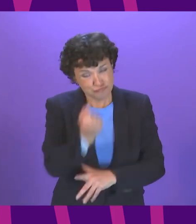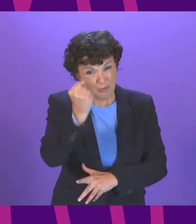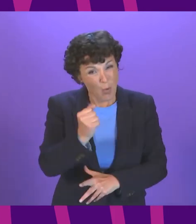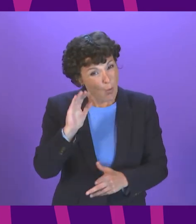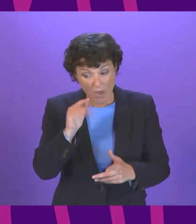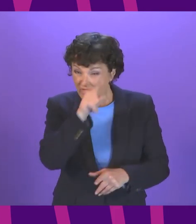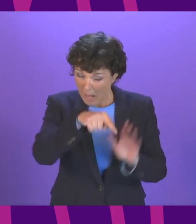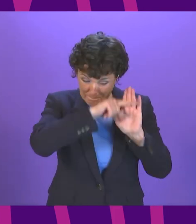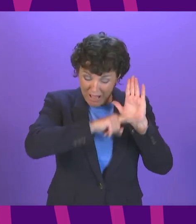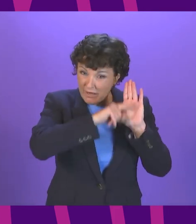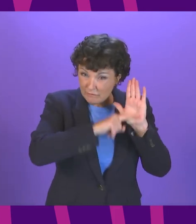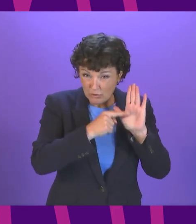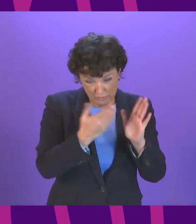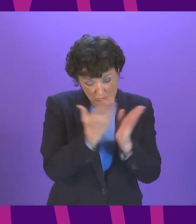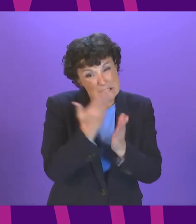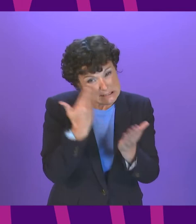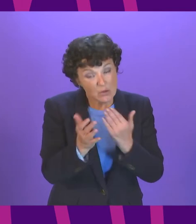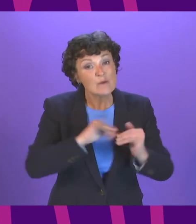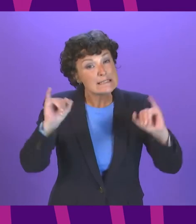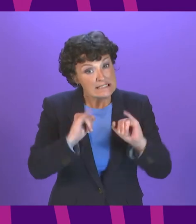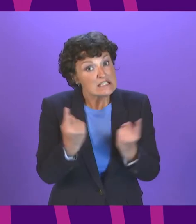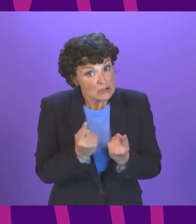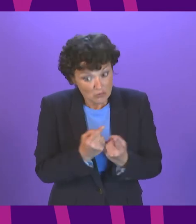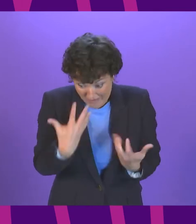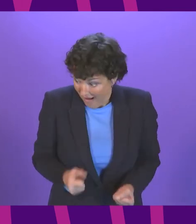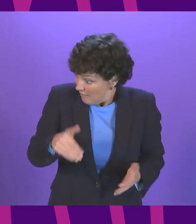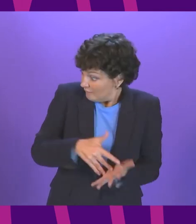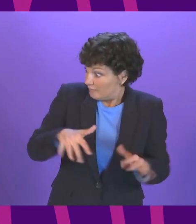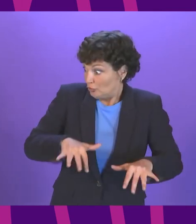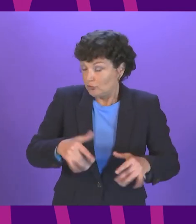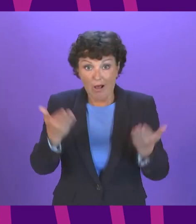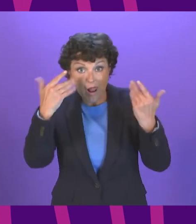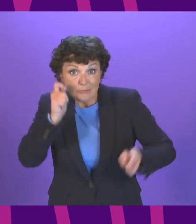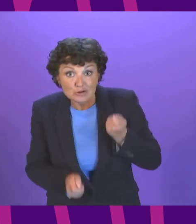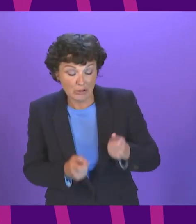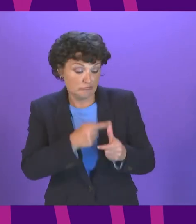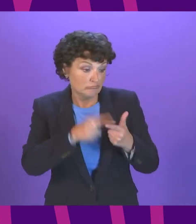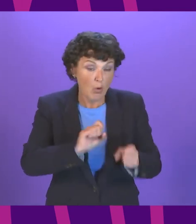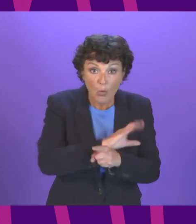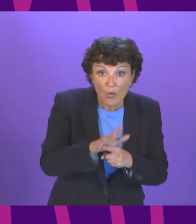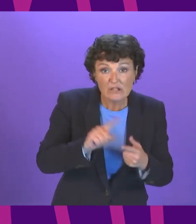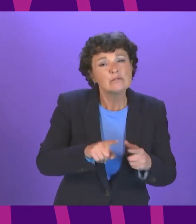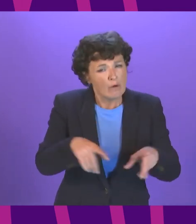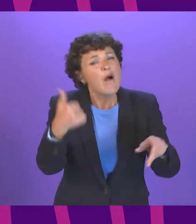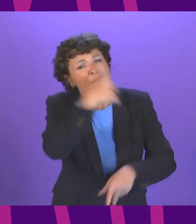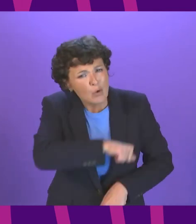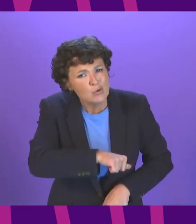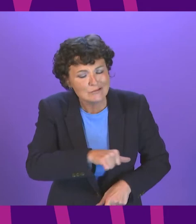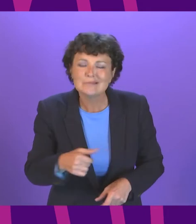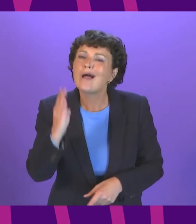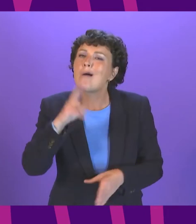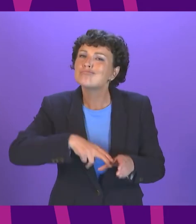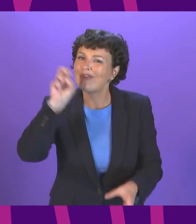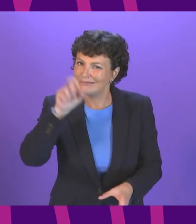forget that with a manifesto that deals with serious issues we face now on climate change Covid and of course Brexit